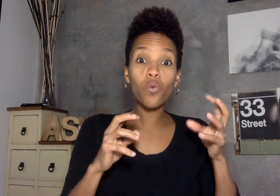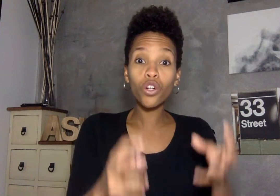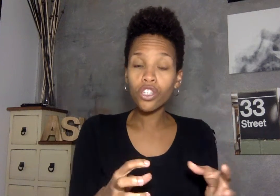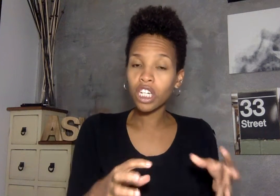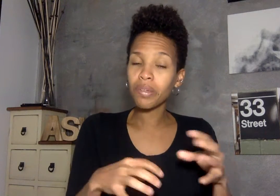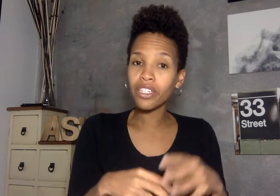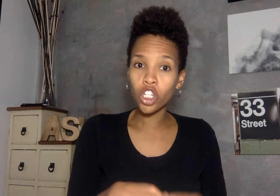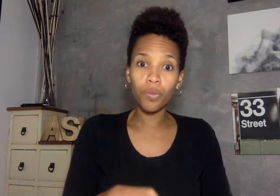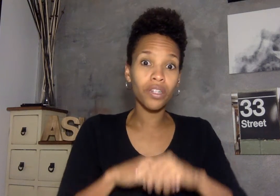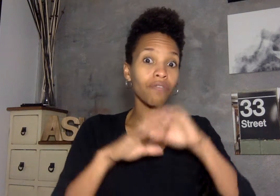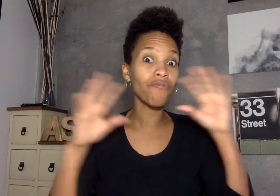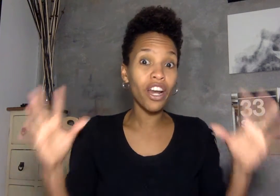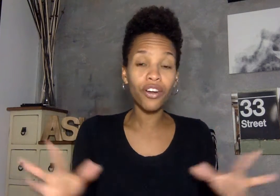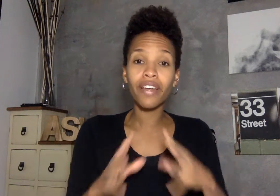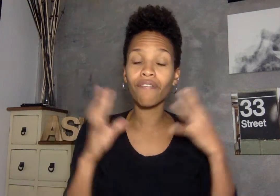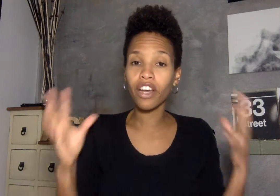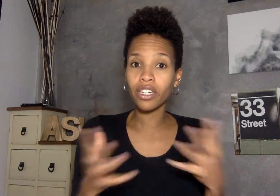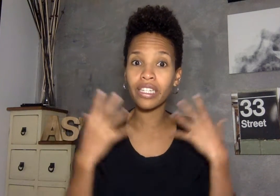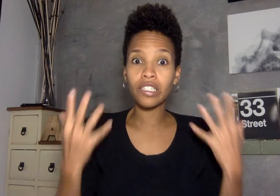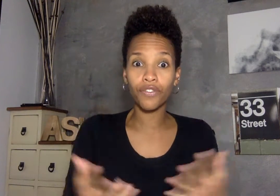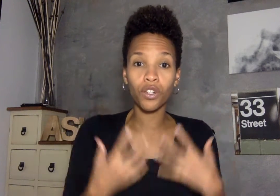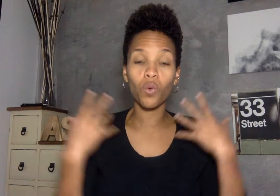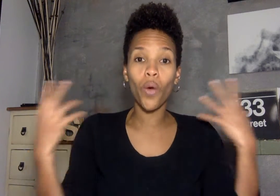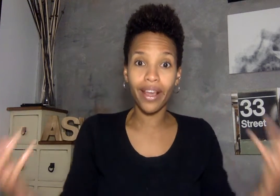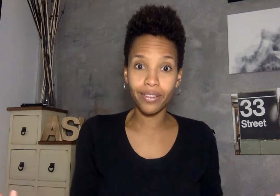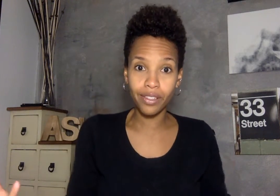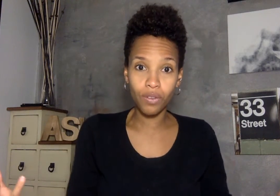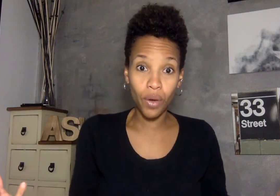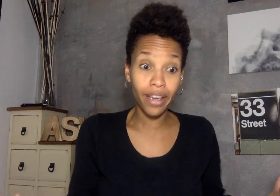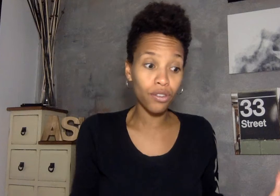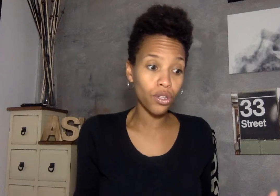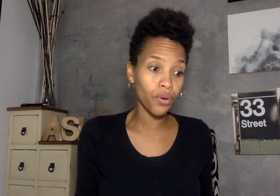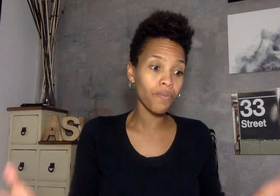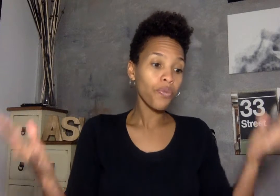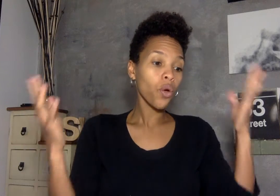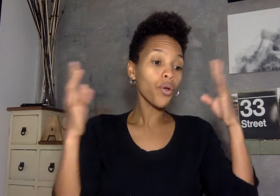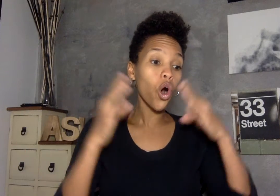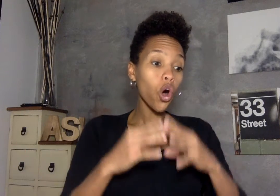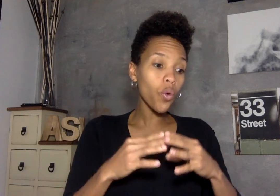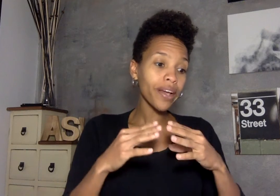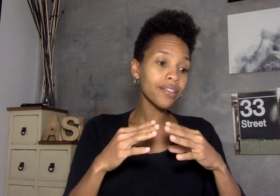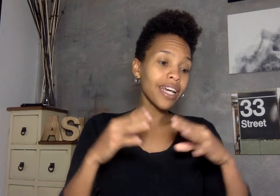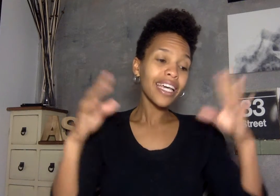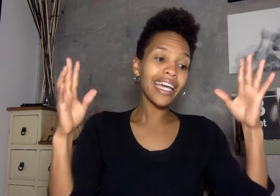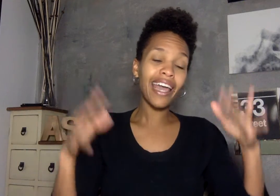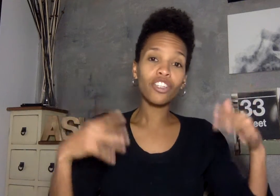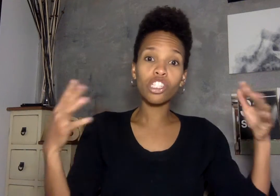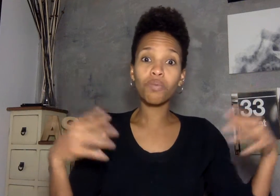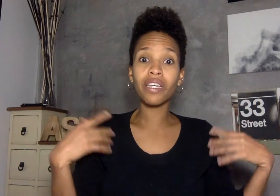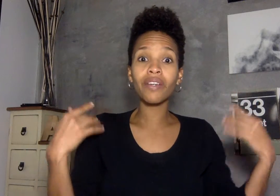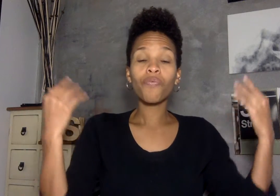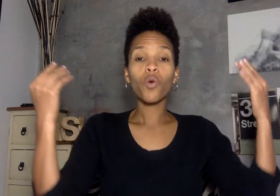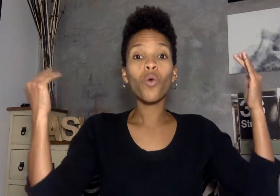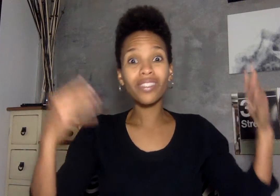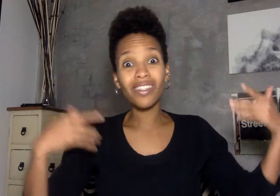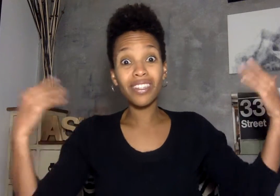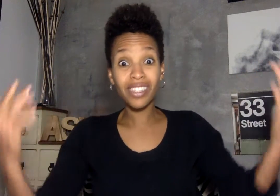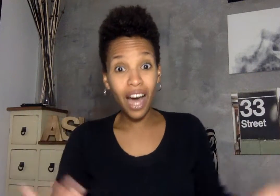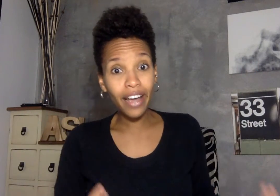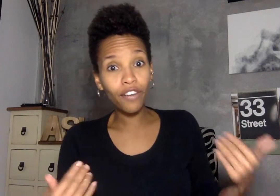word could be interpreted very very different ways okay so we always it can't just be what's the sign